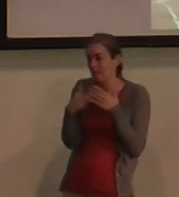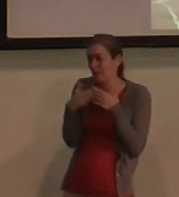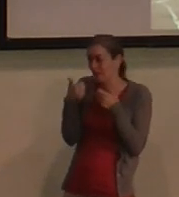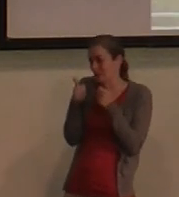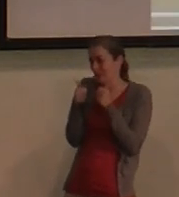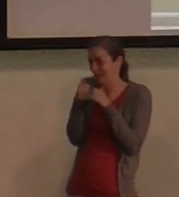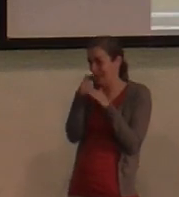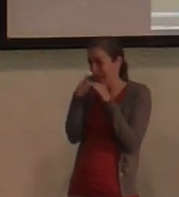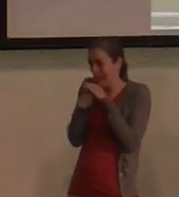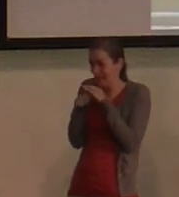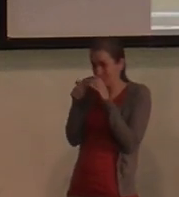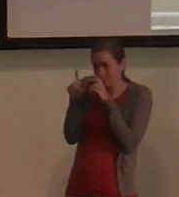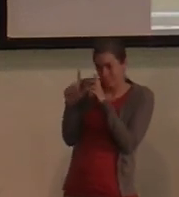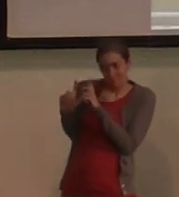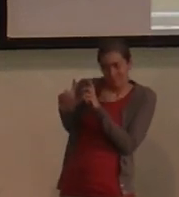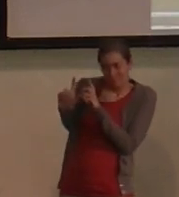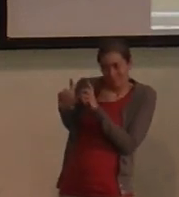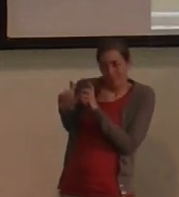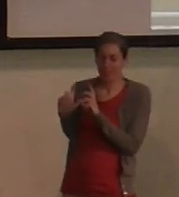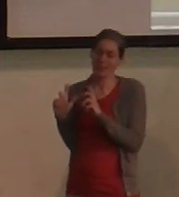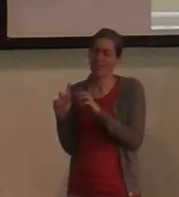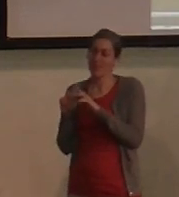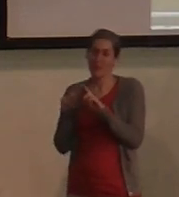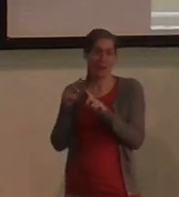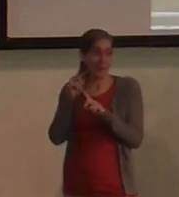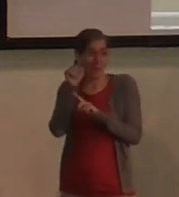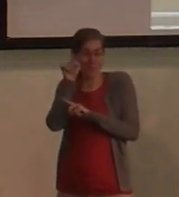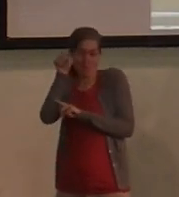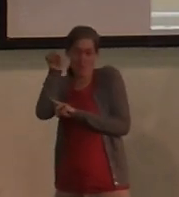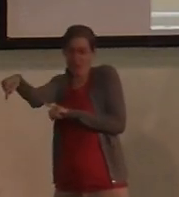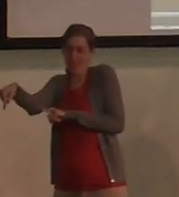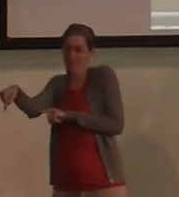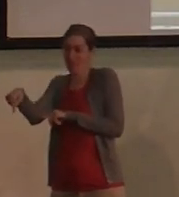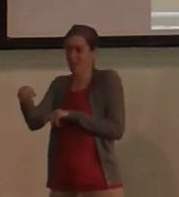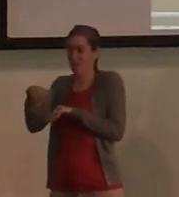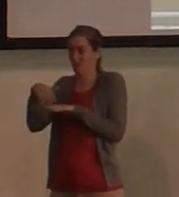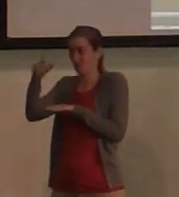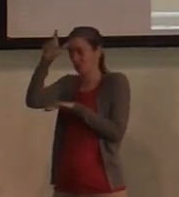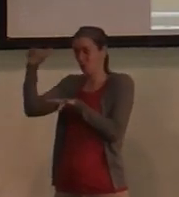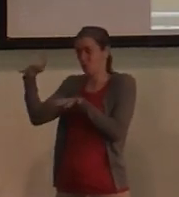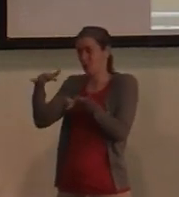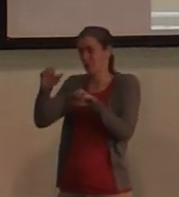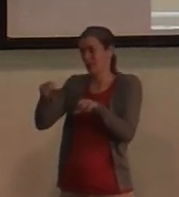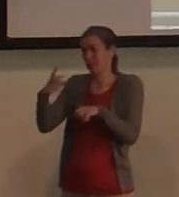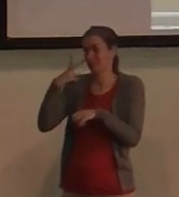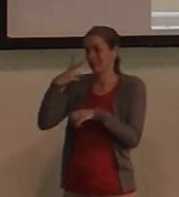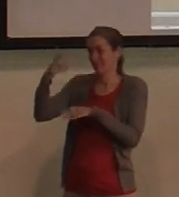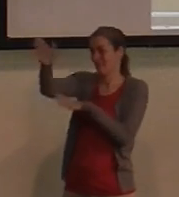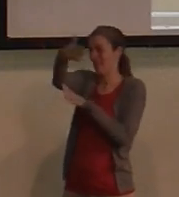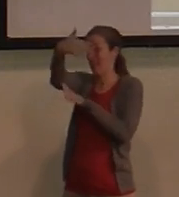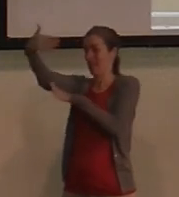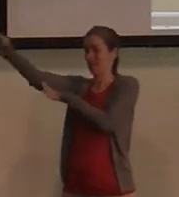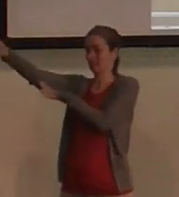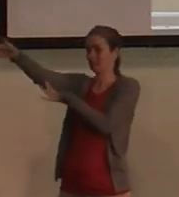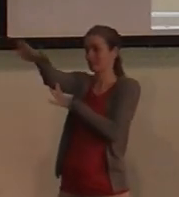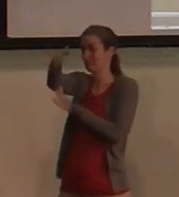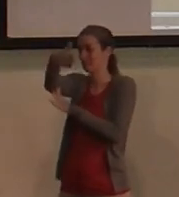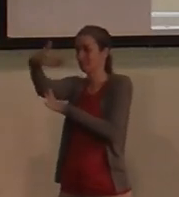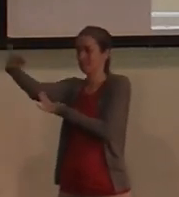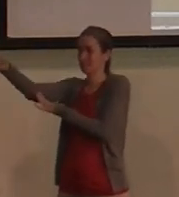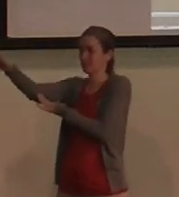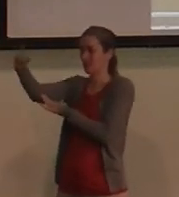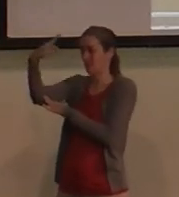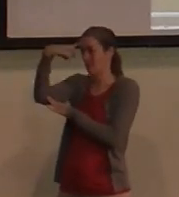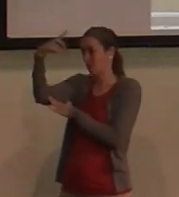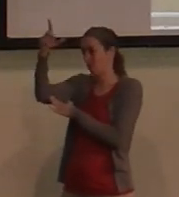And then just off in the distance, I've been just right there on the Jordan River. You can see the Jordan flag flying on the on the other side.